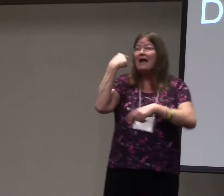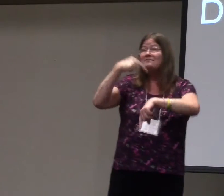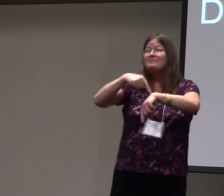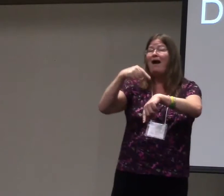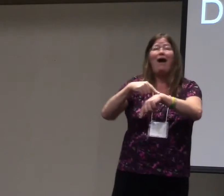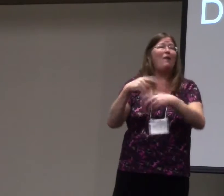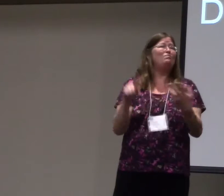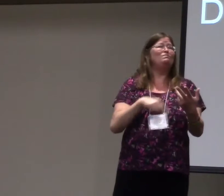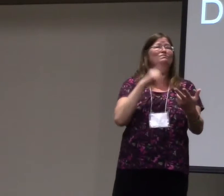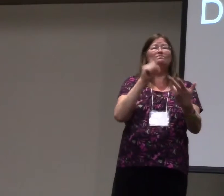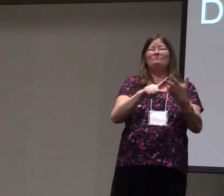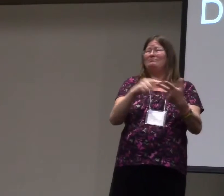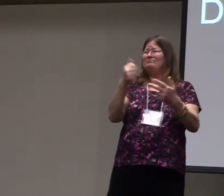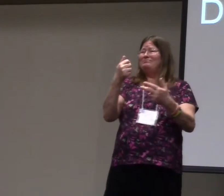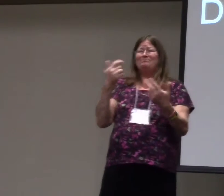You can play video for a backup Skype.